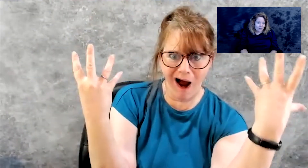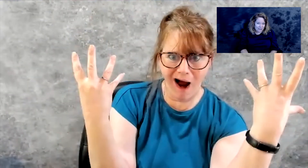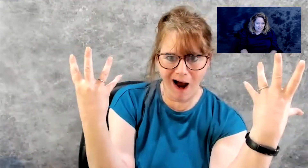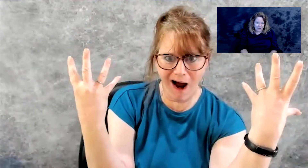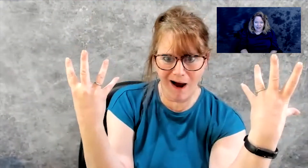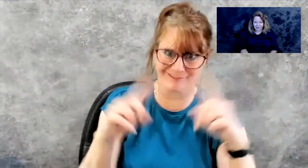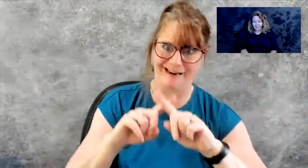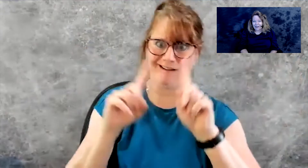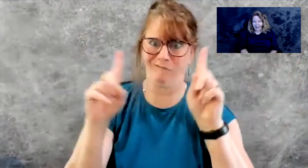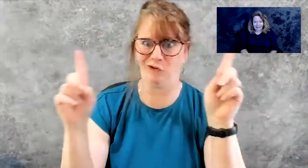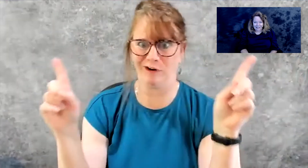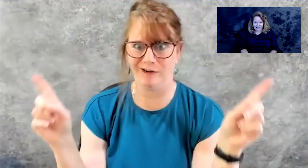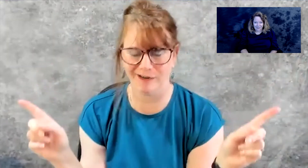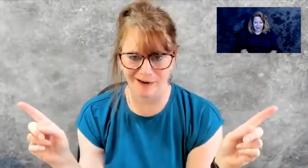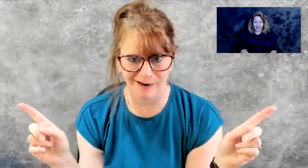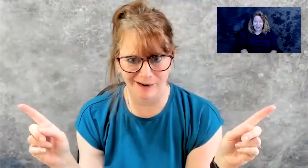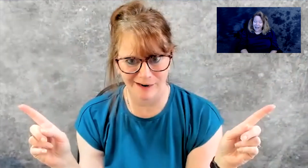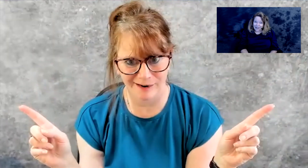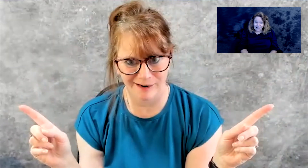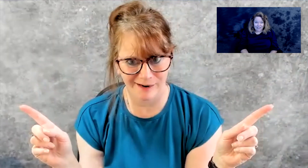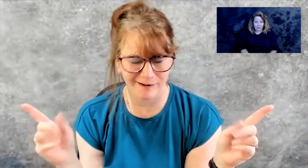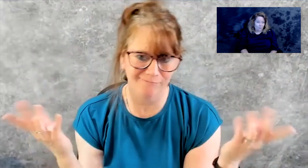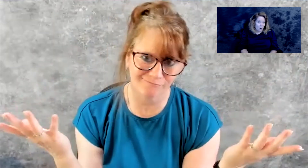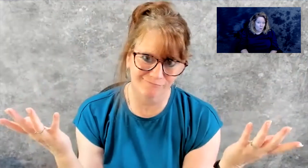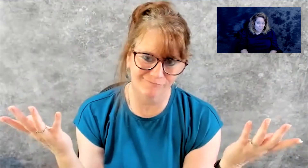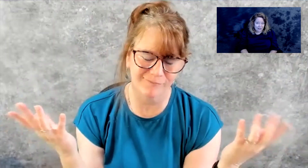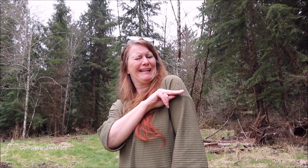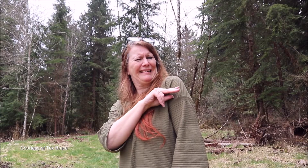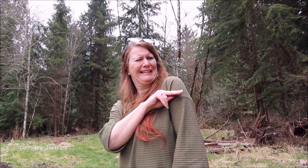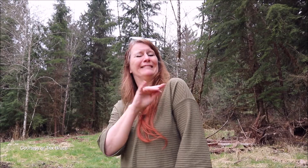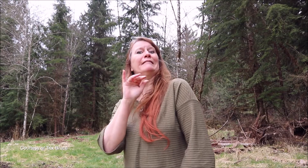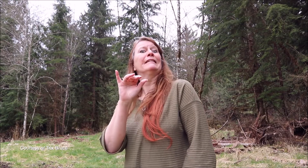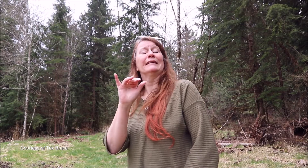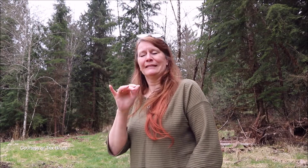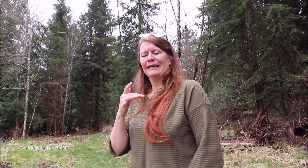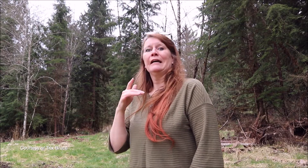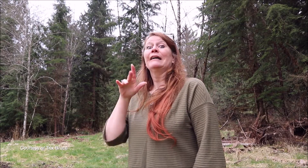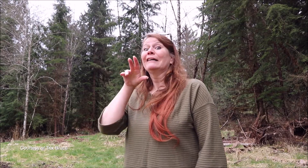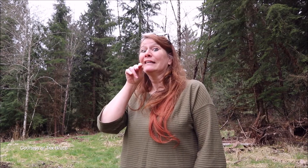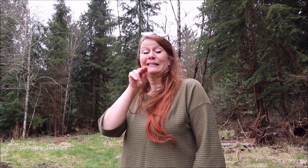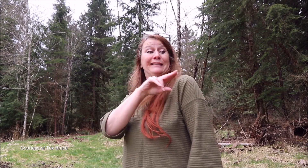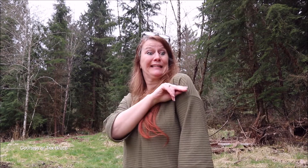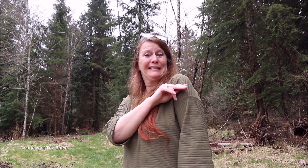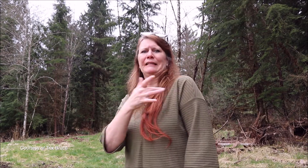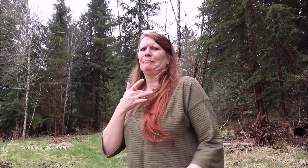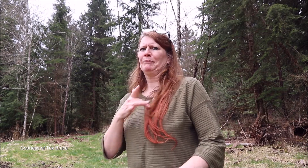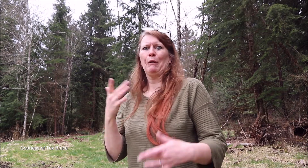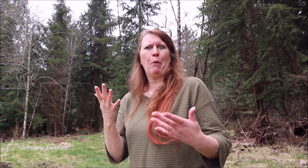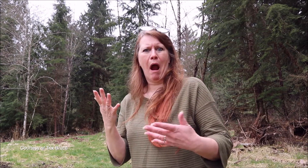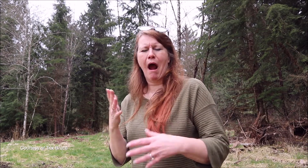to speak. I use my hands to speak. And that's a different mode. For 24 years, my name has been out there